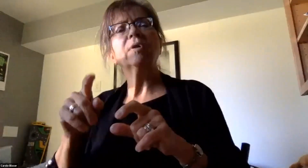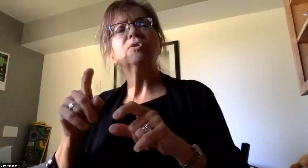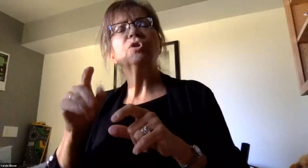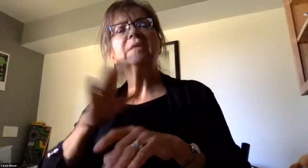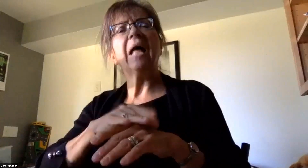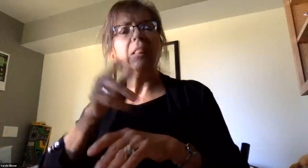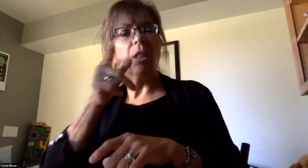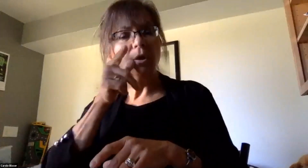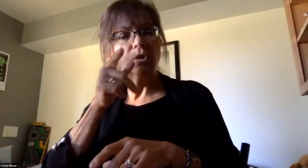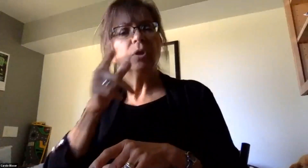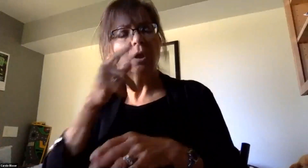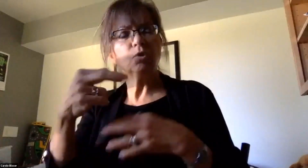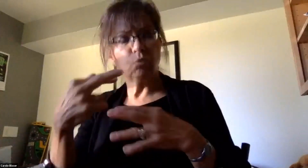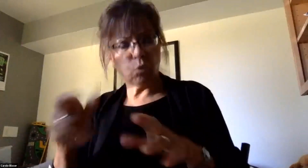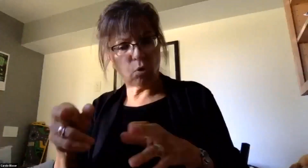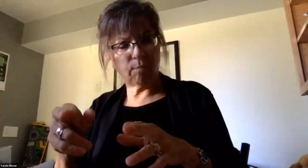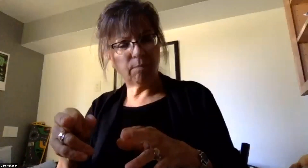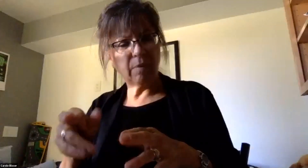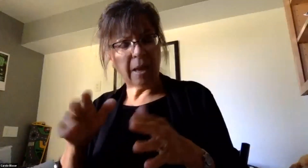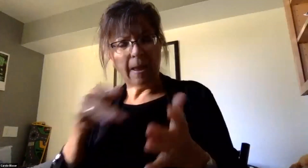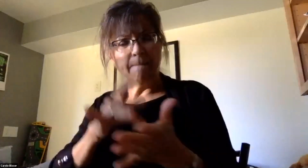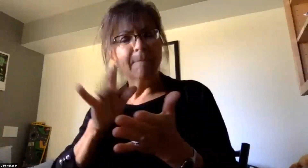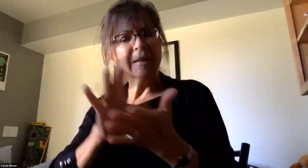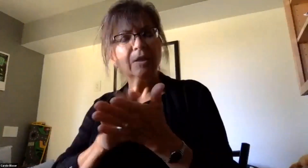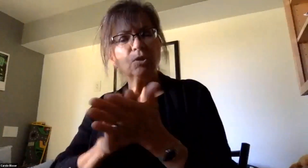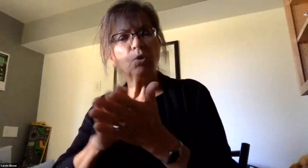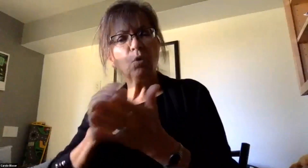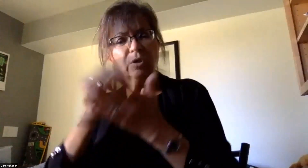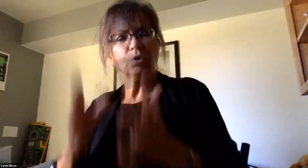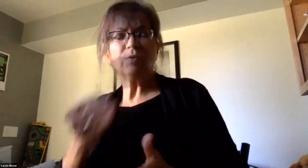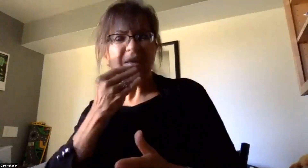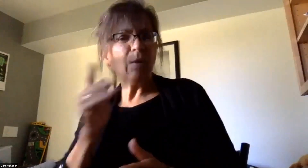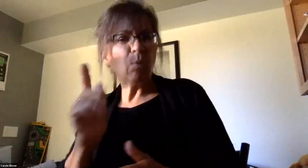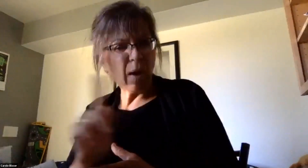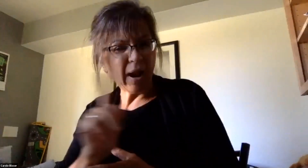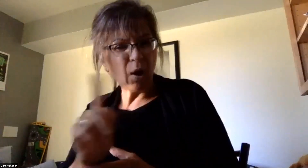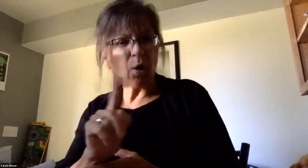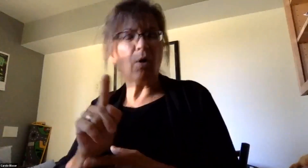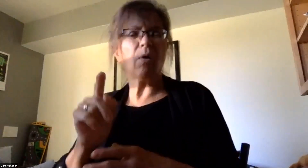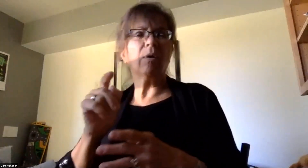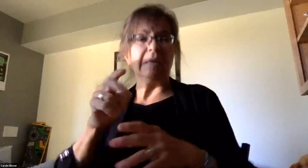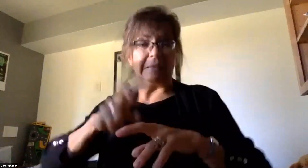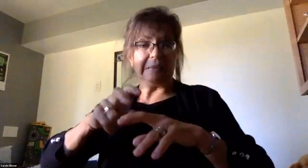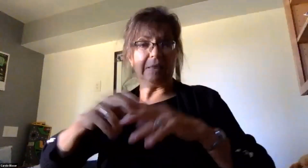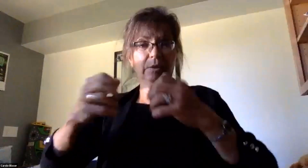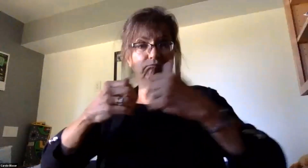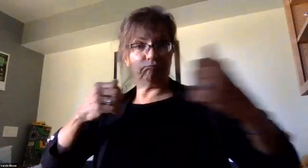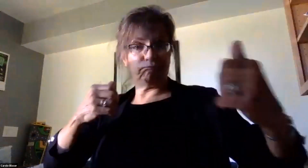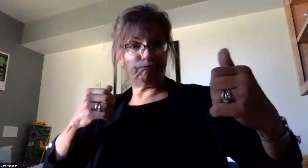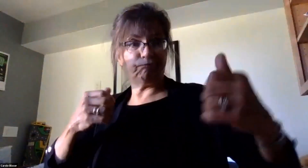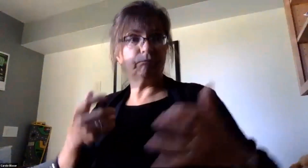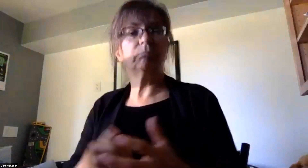lunches and the lunchroom. Where will middle school students eat? Will suited seating be spaced out? And what will the room look like?